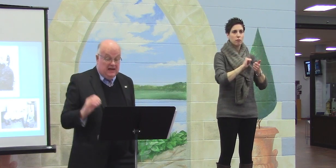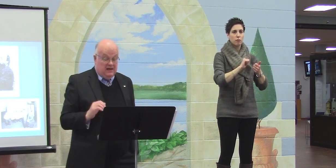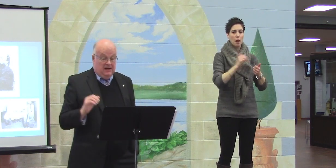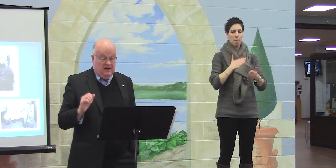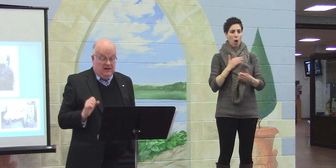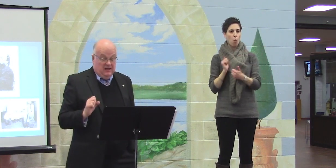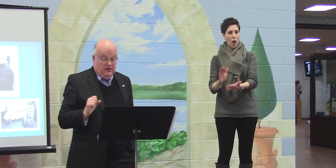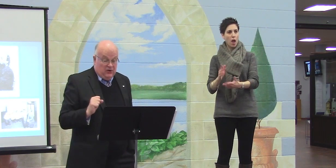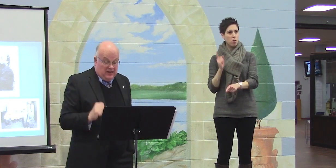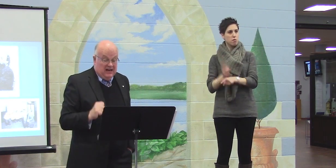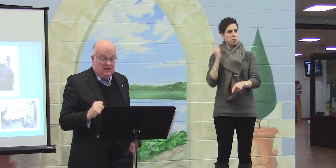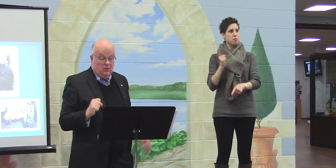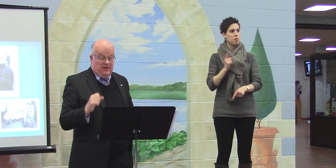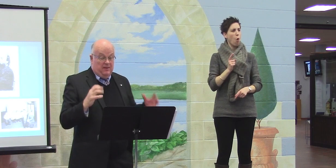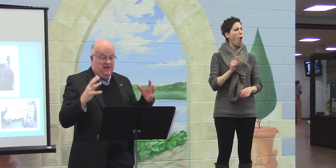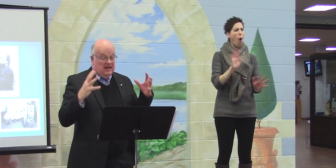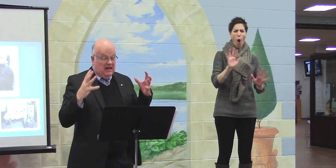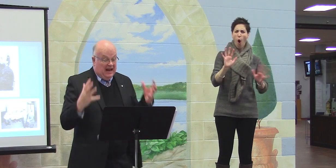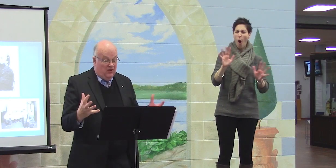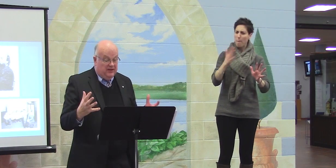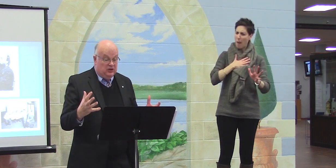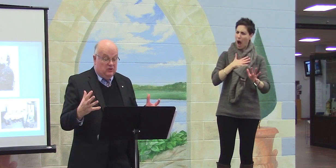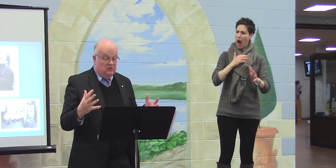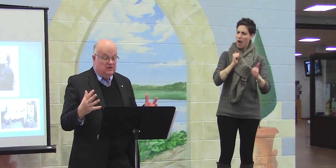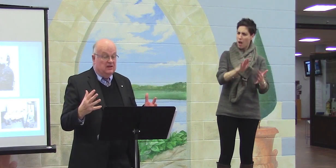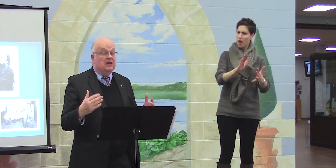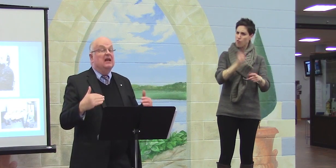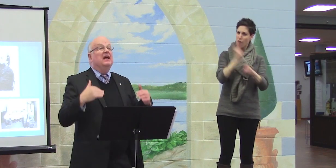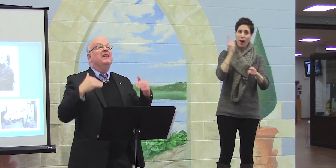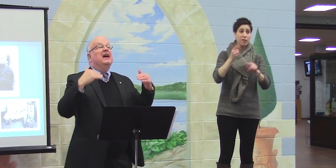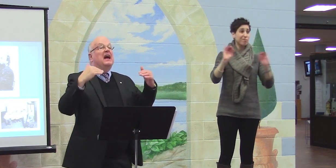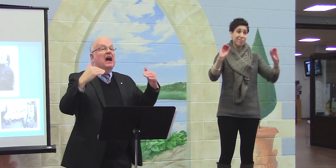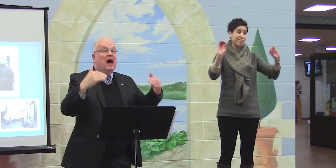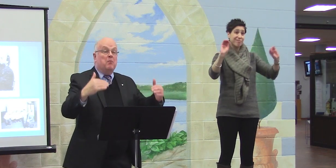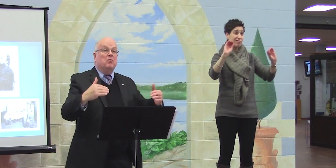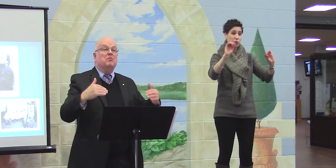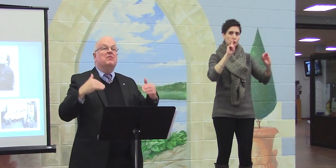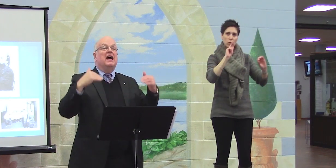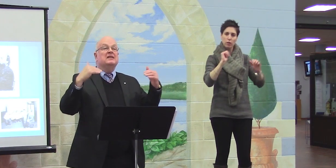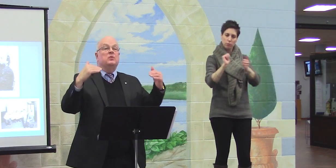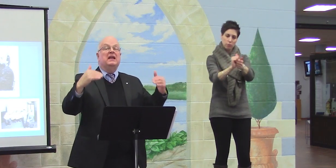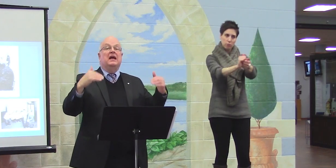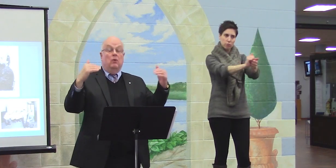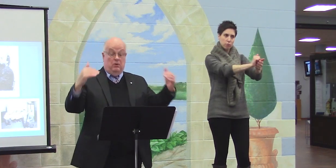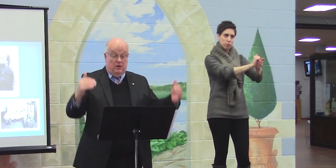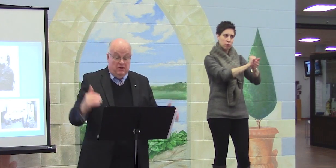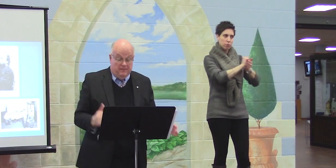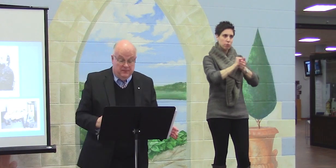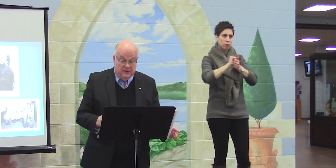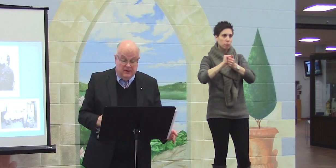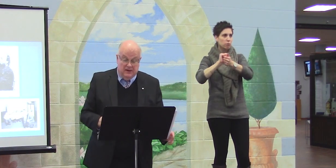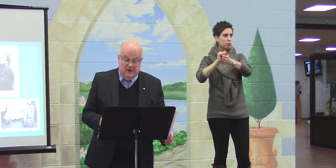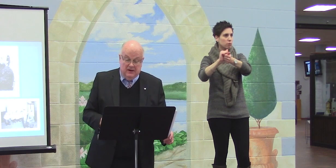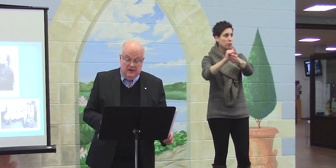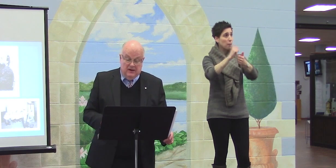way to deal with the mental health issues that come as we get over.